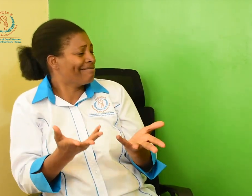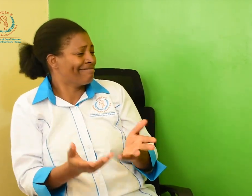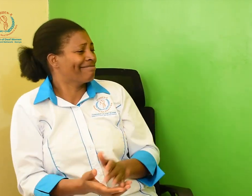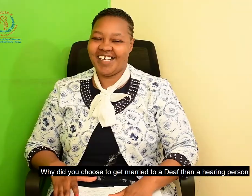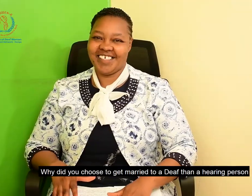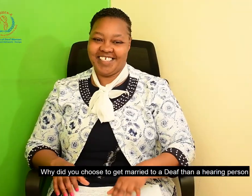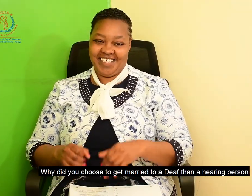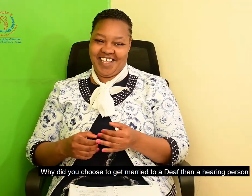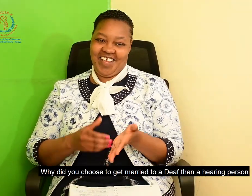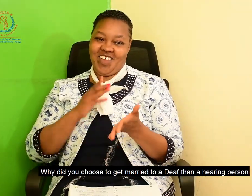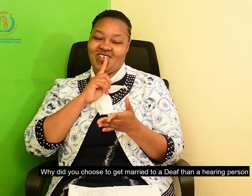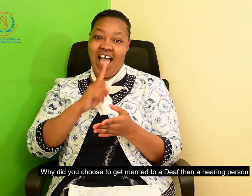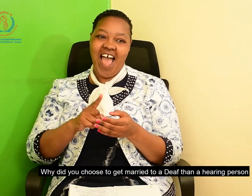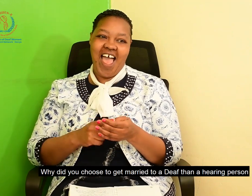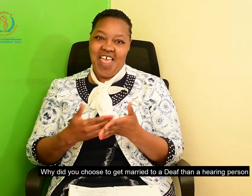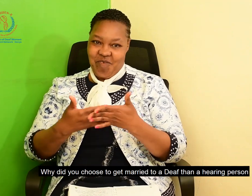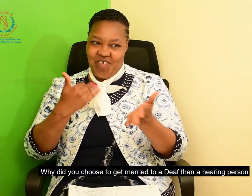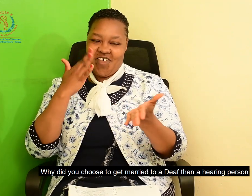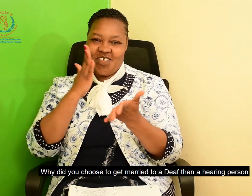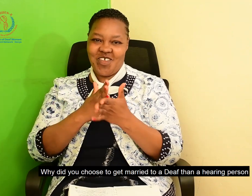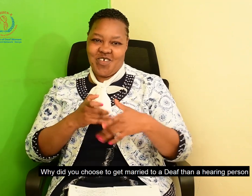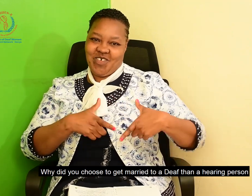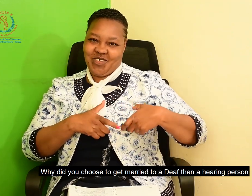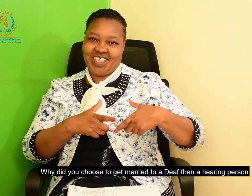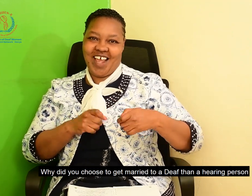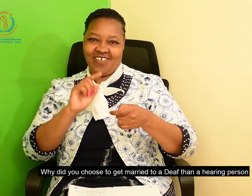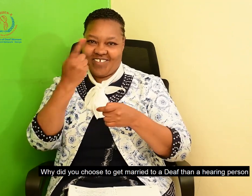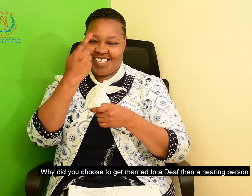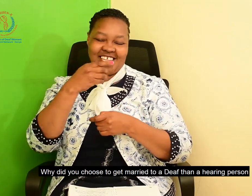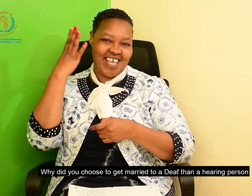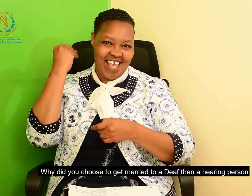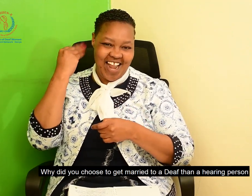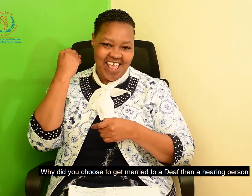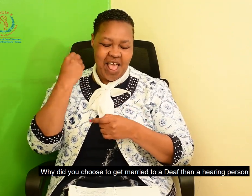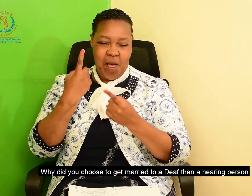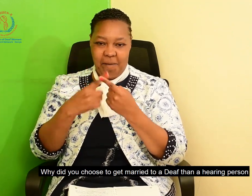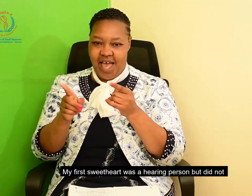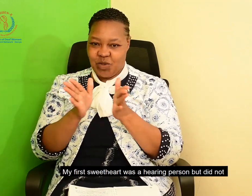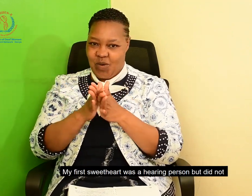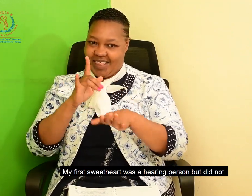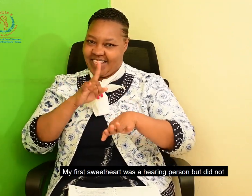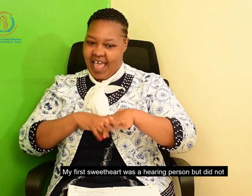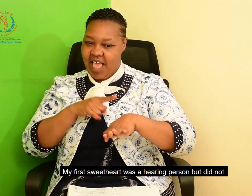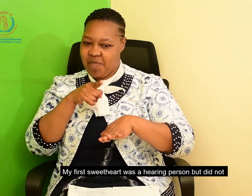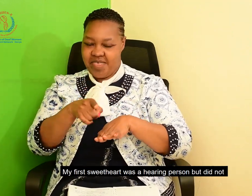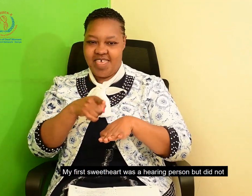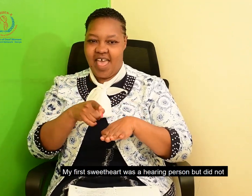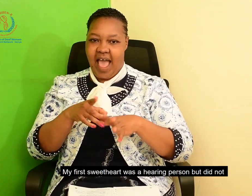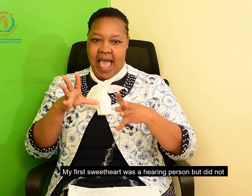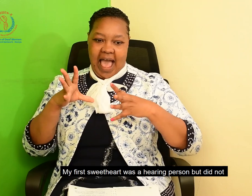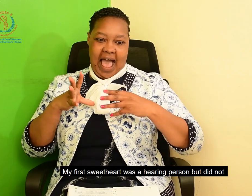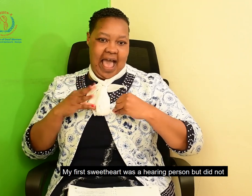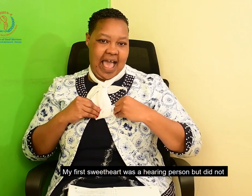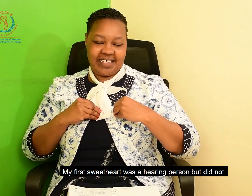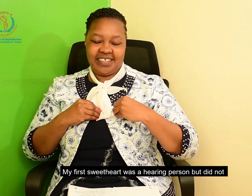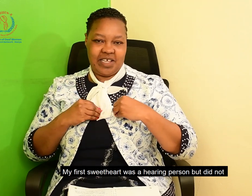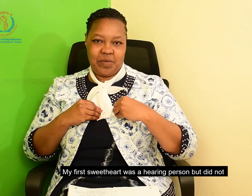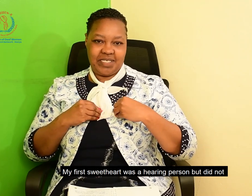Why did you choose to get married to a deaf person than a hearing person? Sure. My very first sweetheart was a hearing person,